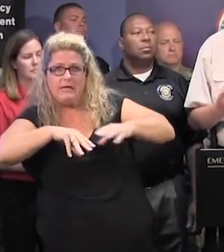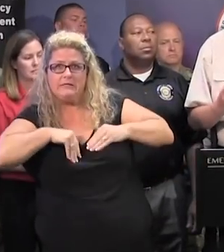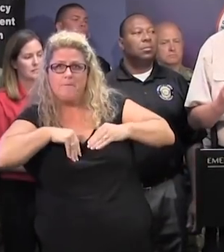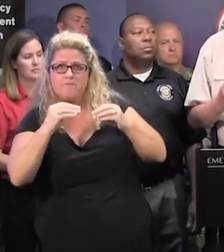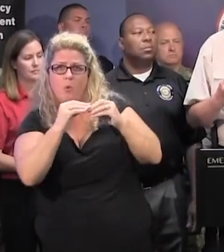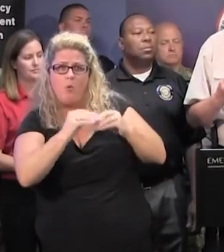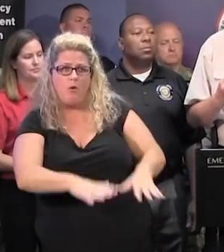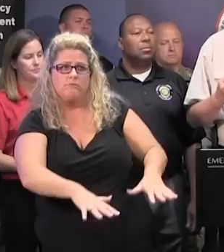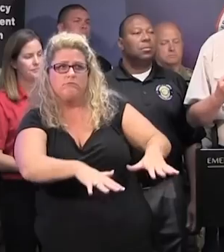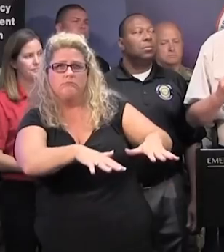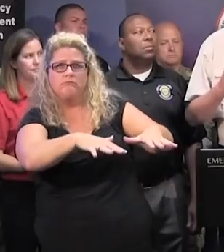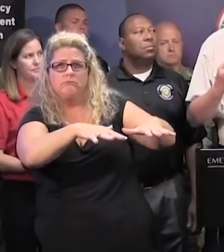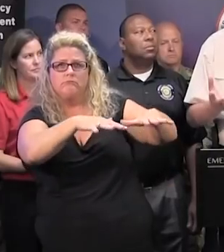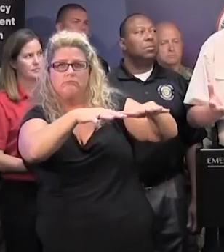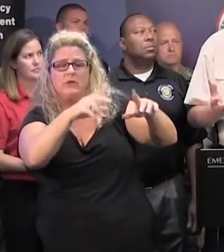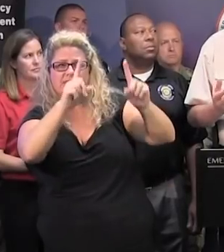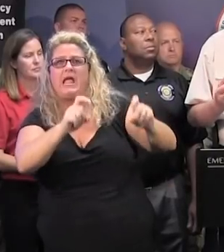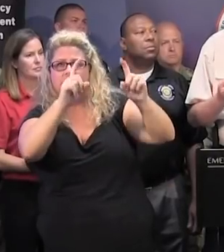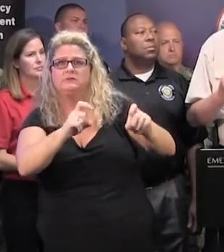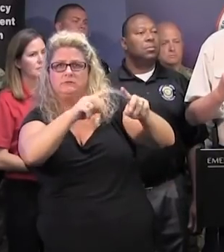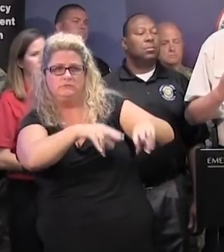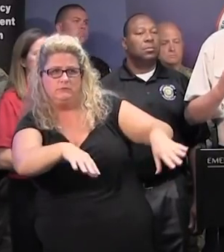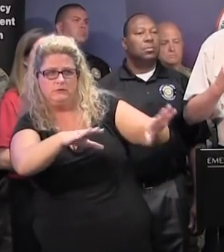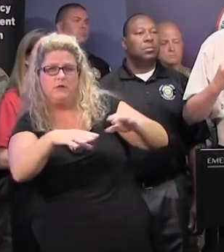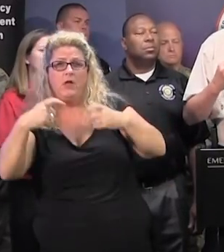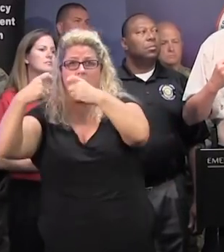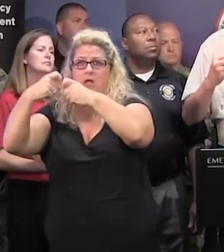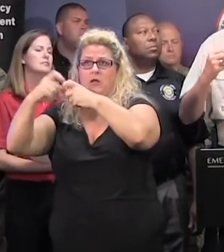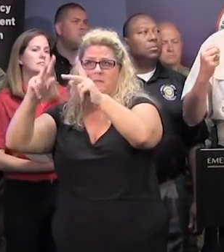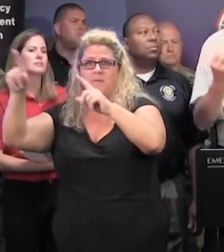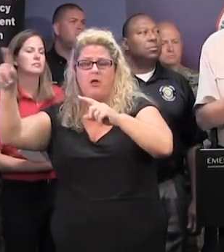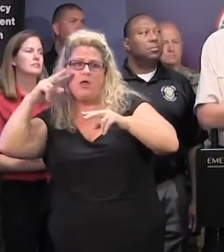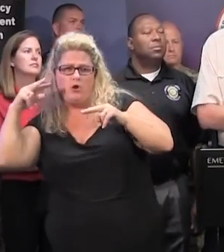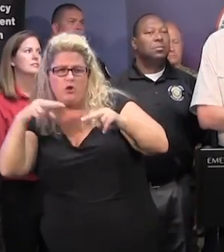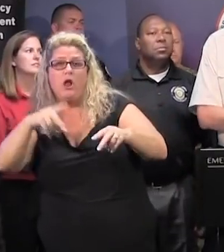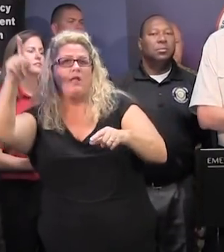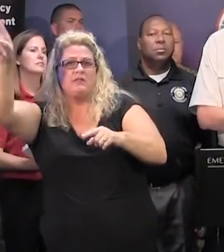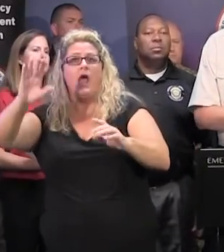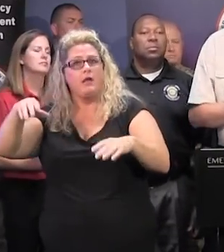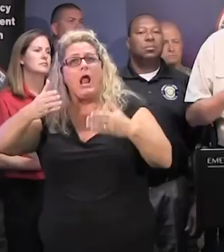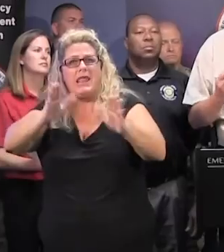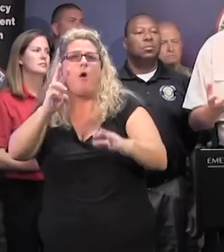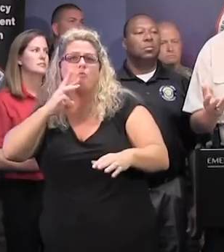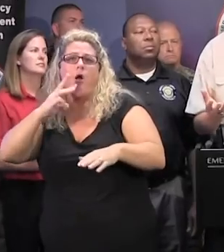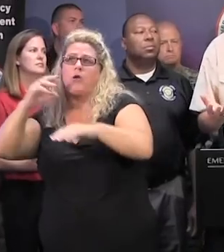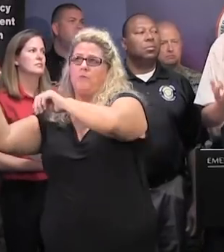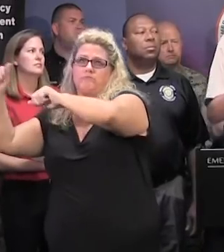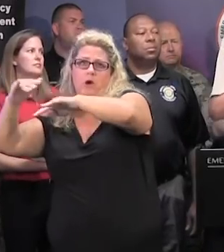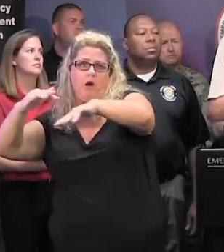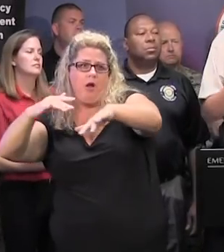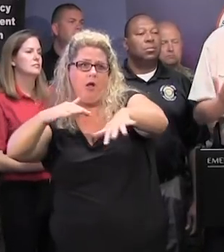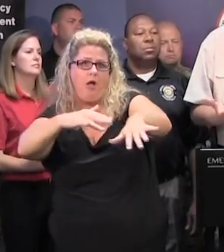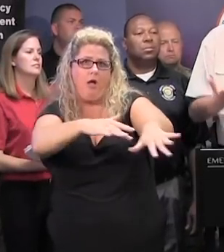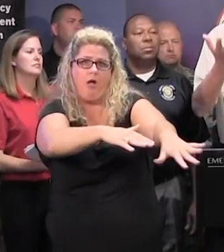utilities have learned from the past as well, and they spill water ahead of time, which may have caused